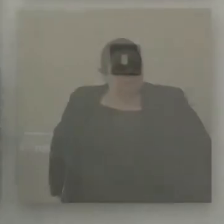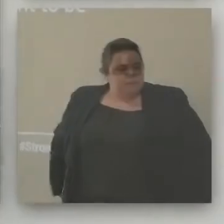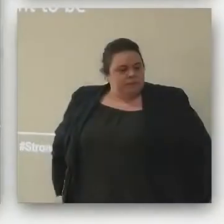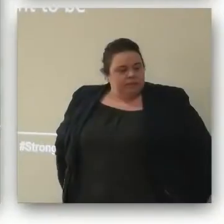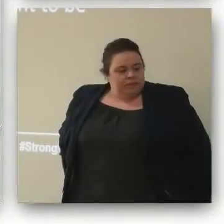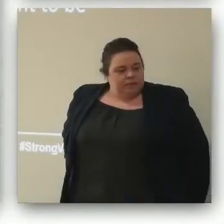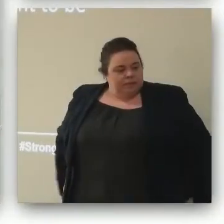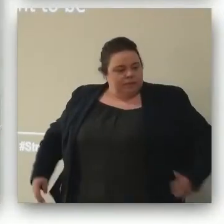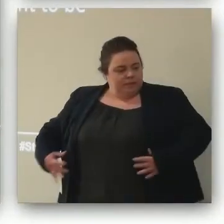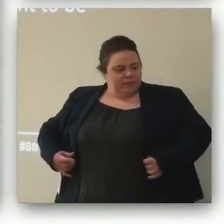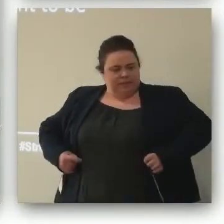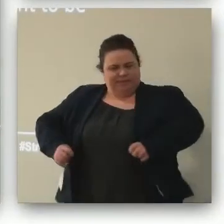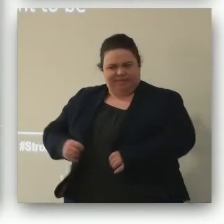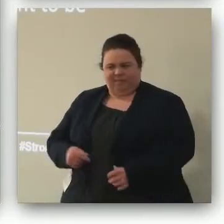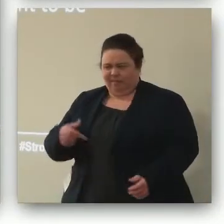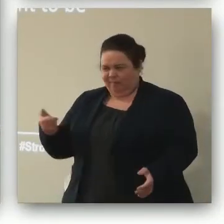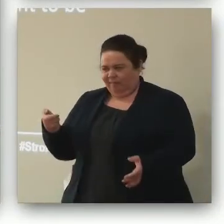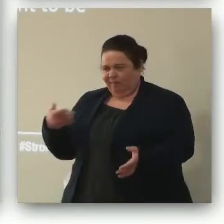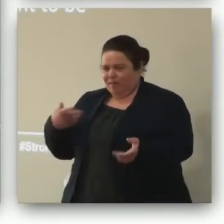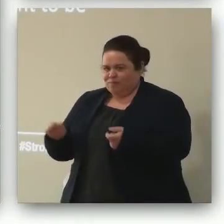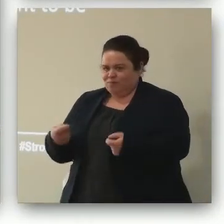I shouldn't be left in control of the doofa